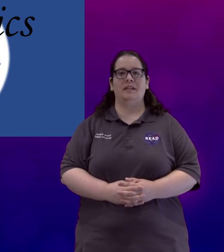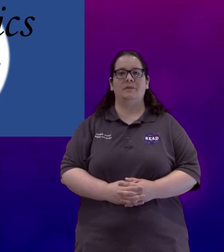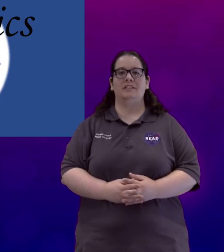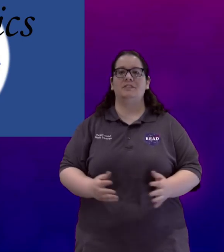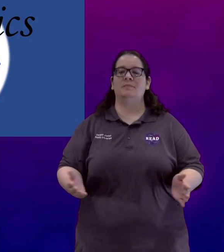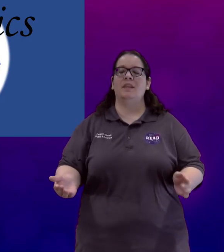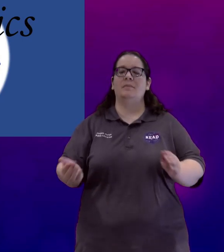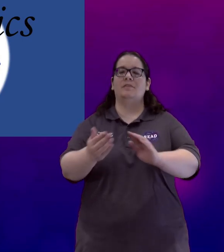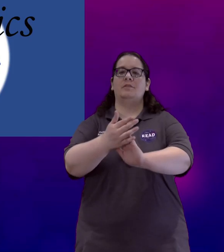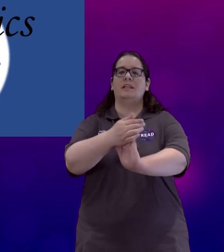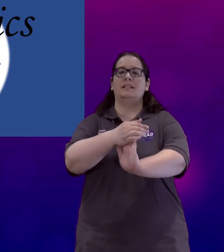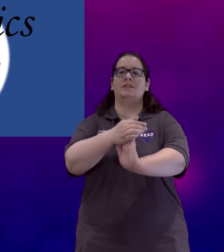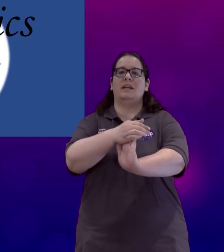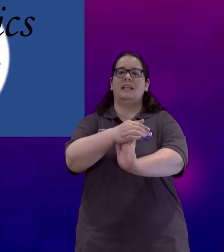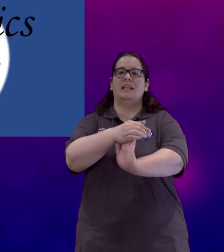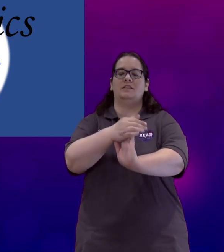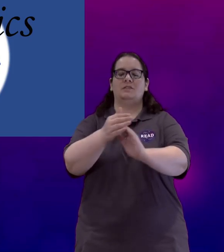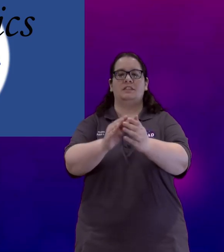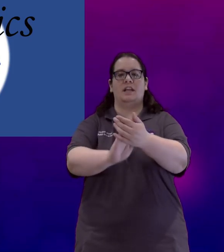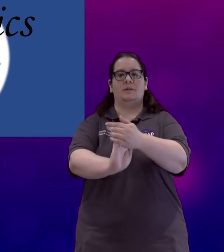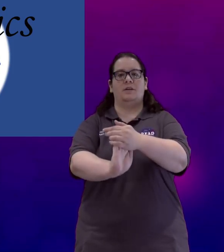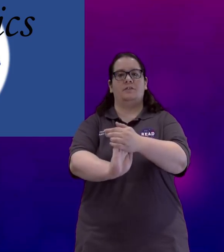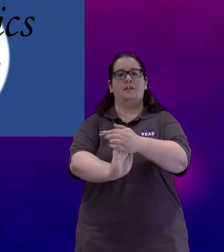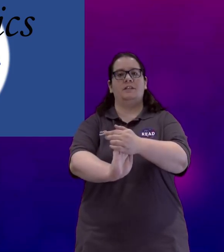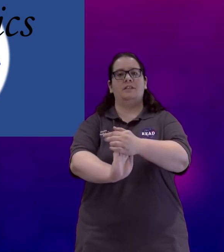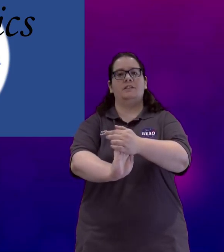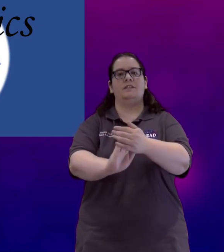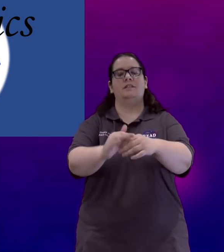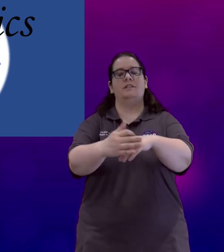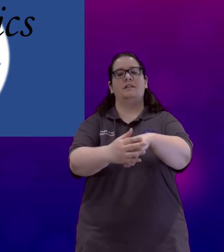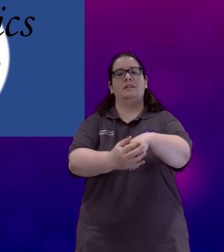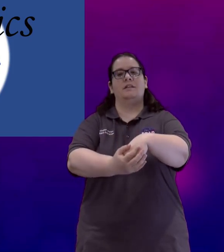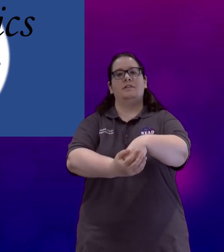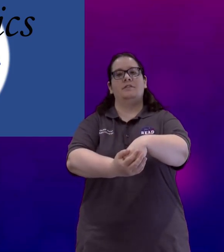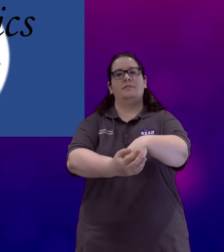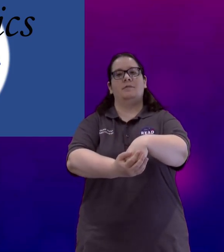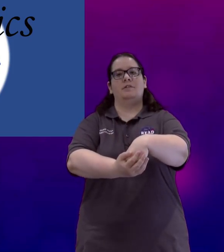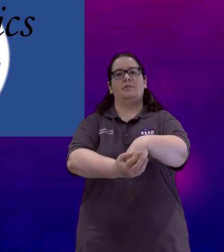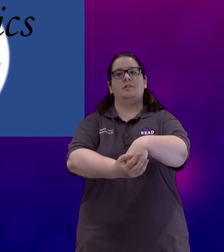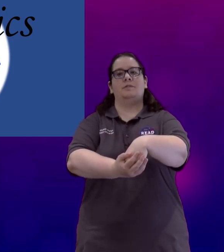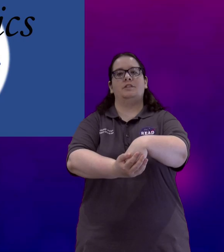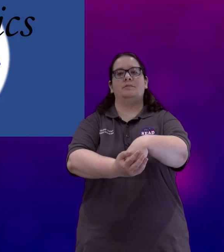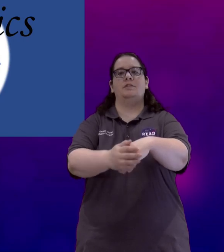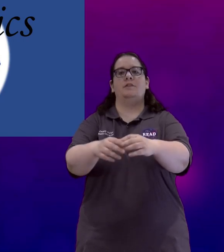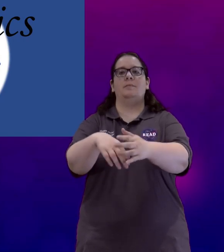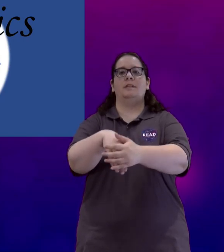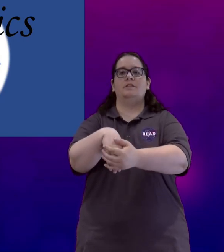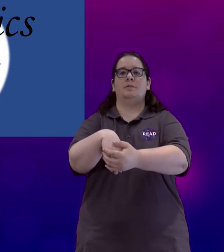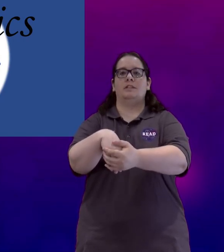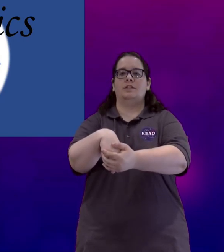language. Before we begin, let's go ahead and stretch out our fingers. Remember you don't want to push them too far because you don't want it to